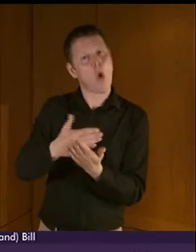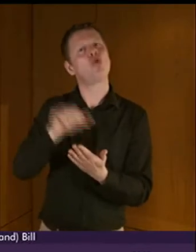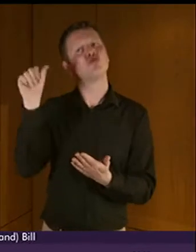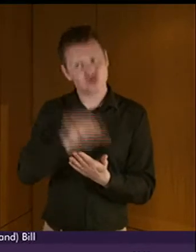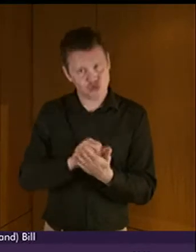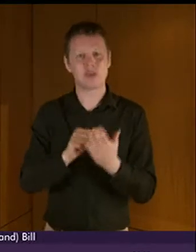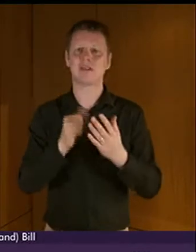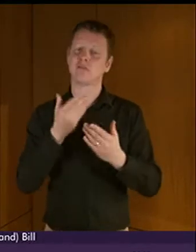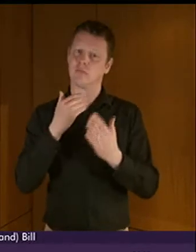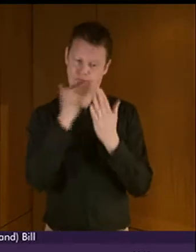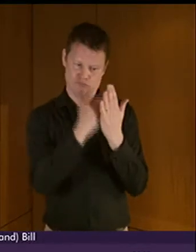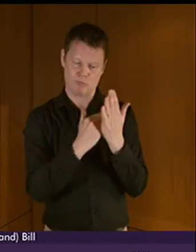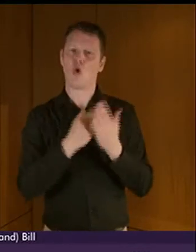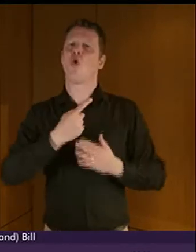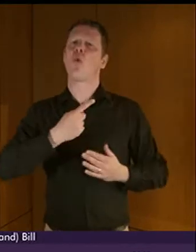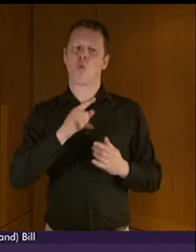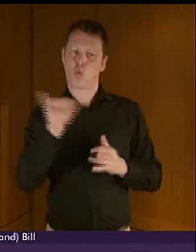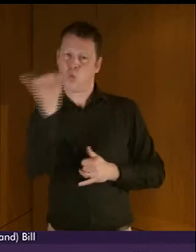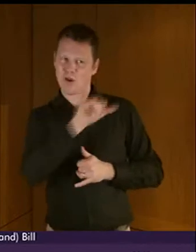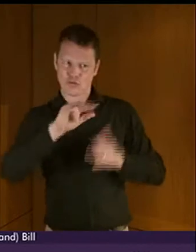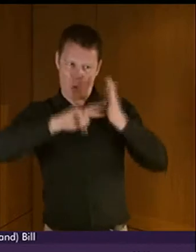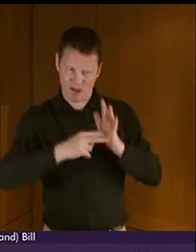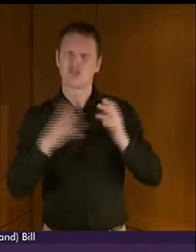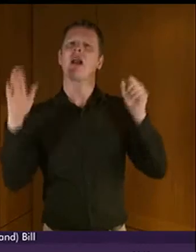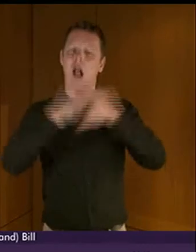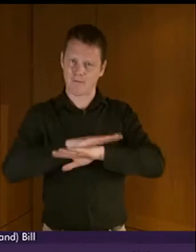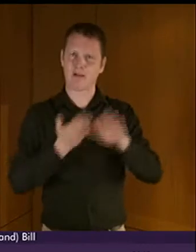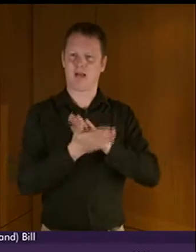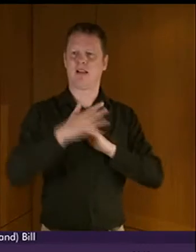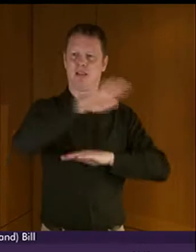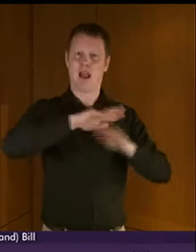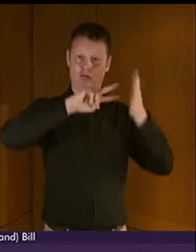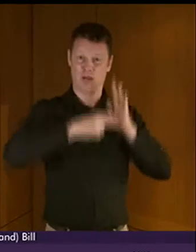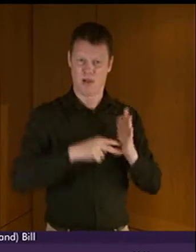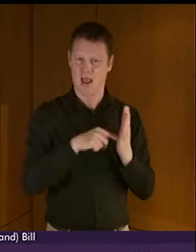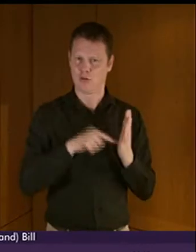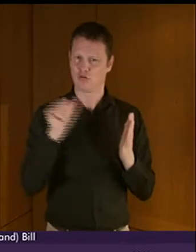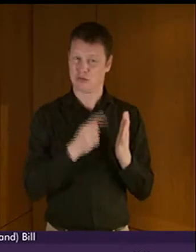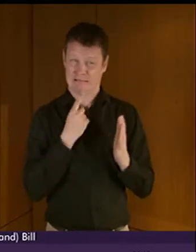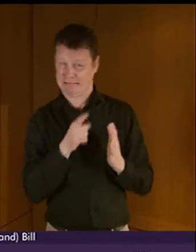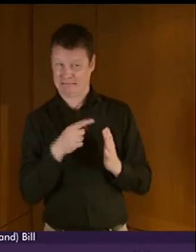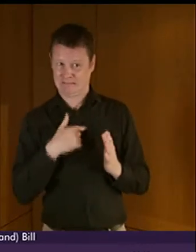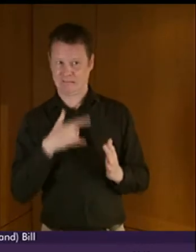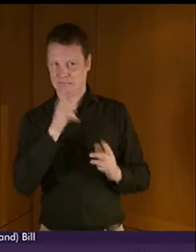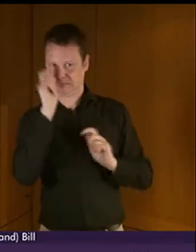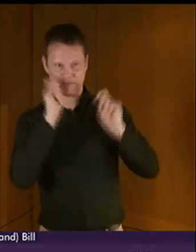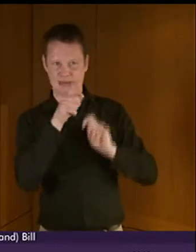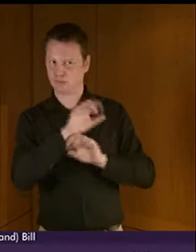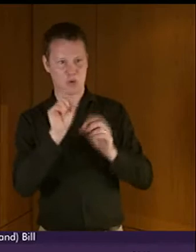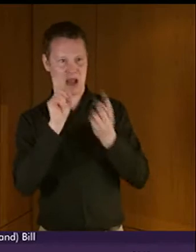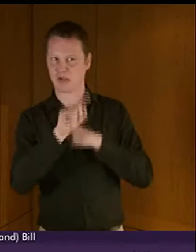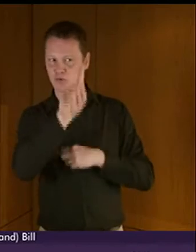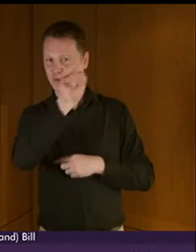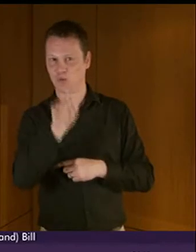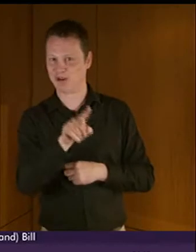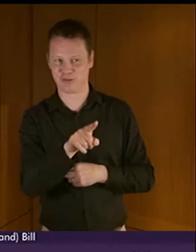covered and that they should all be covered by a national plan. If that does not answer the member's question, and I can sense by her face that it does not, I